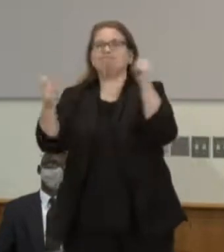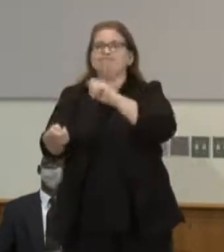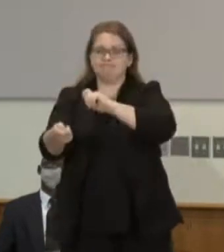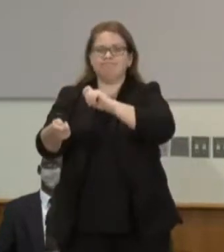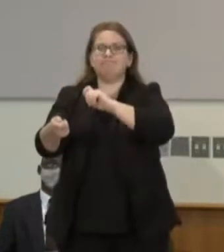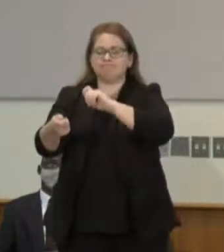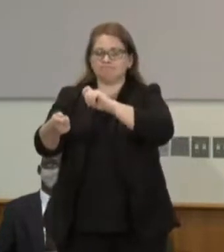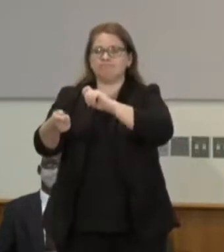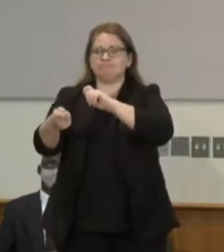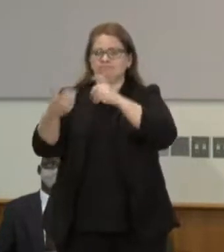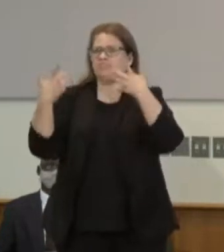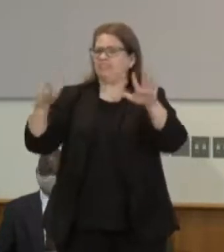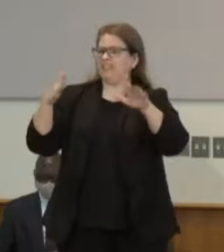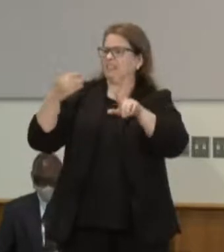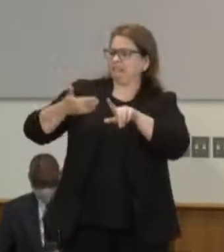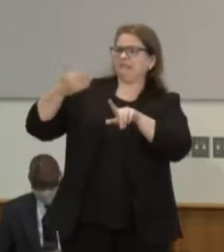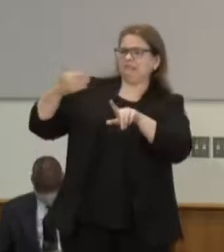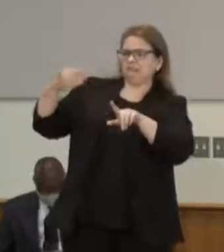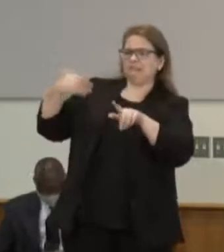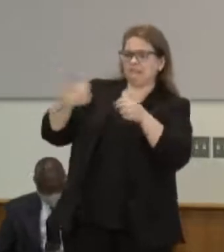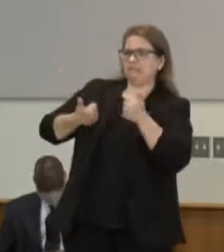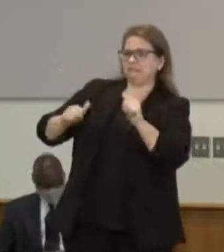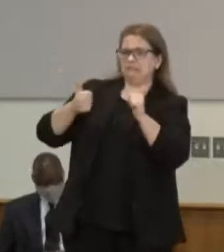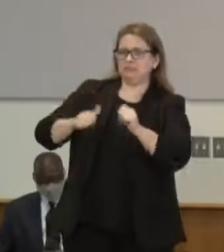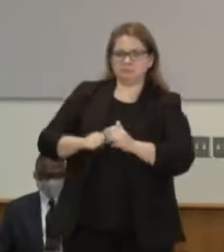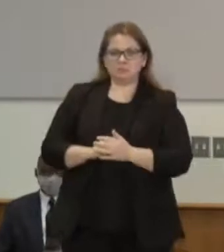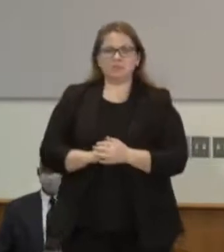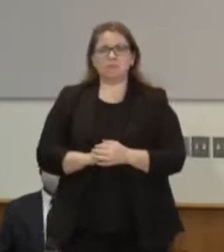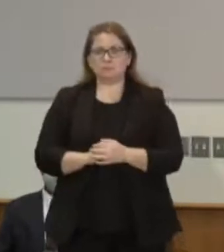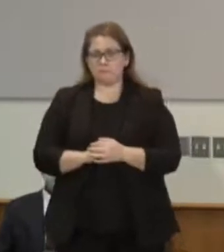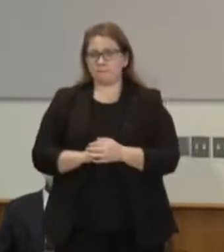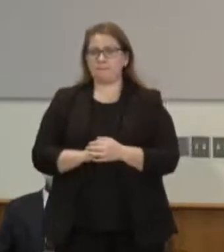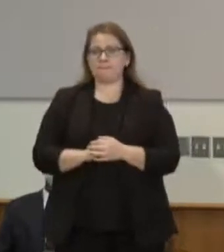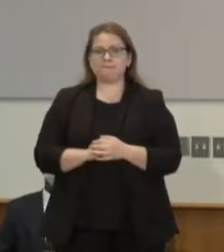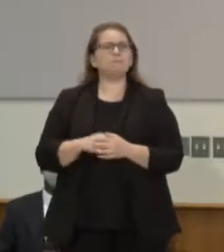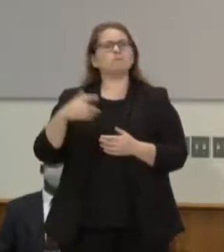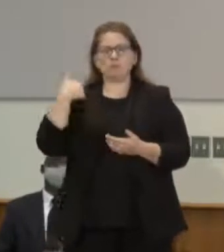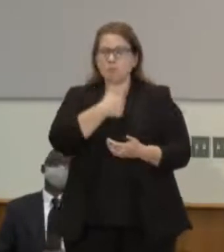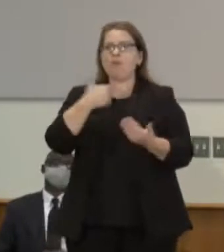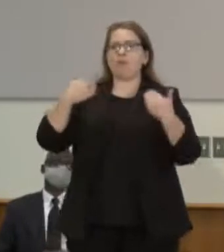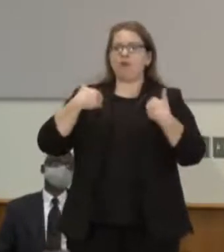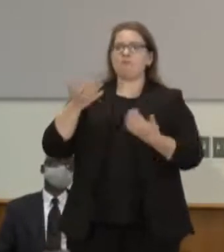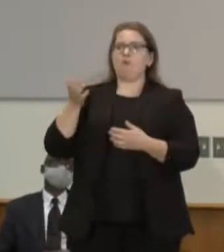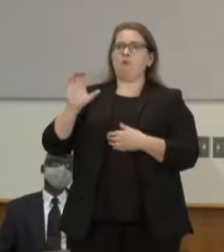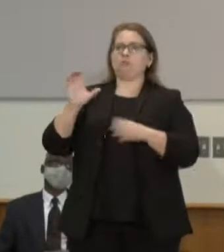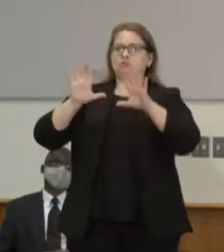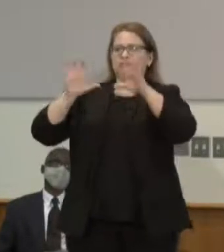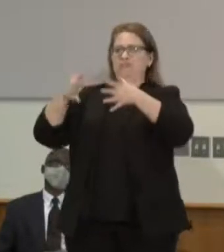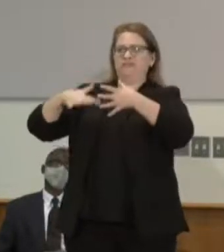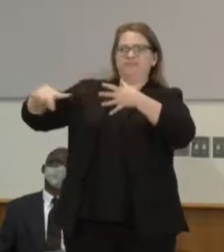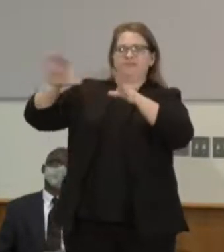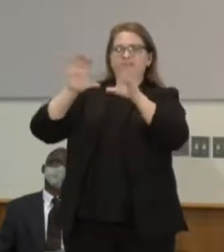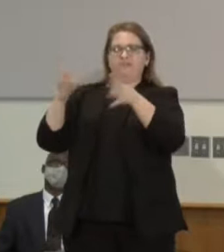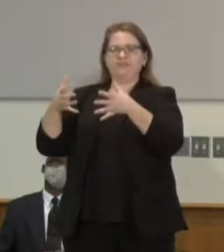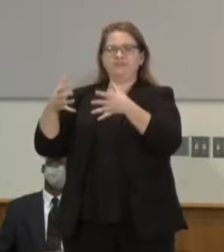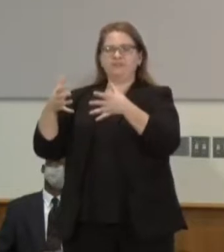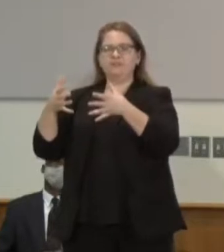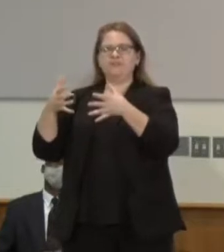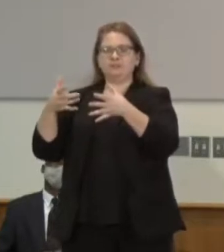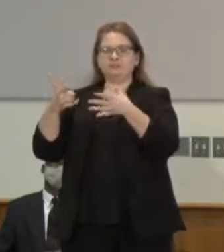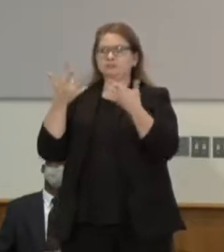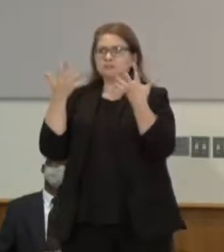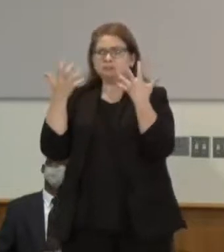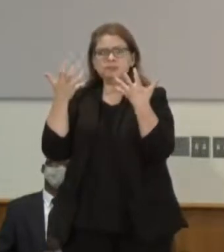that's not a partisan issue. I mean there are conservative groups all across the country who are borrowing from that same sense of a call to redemption